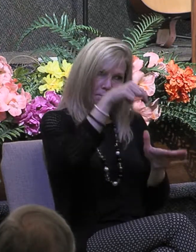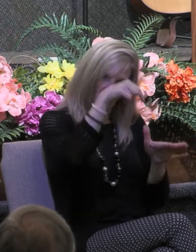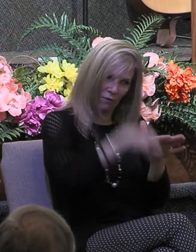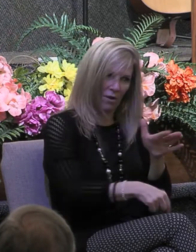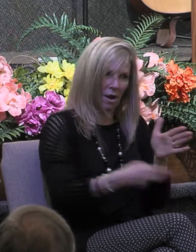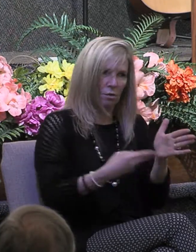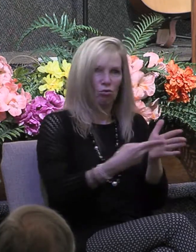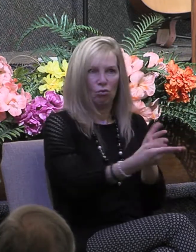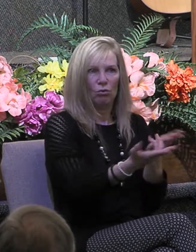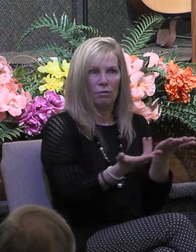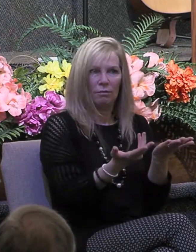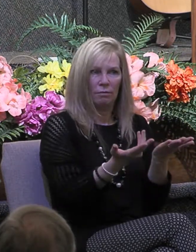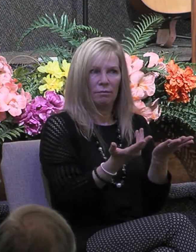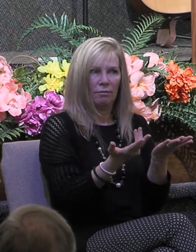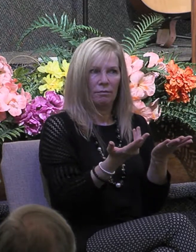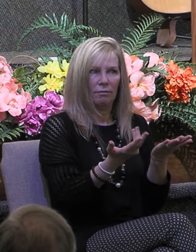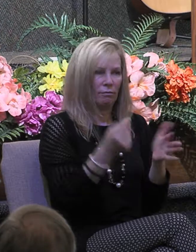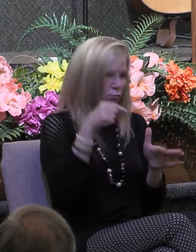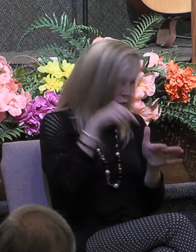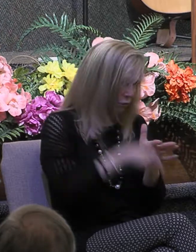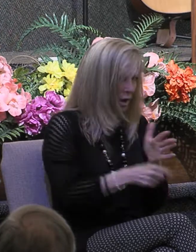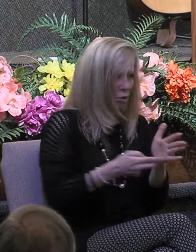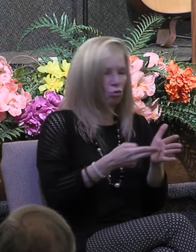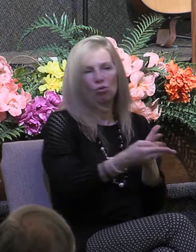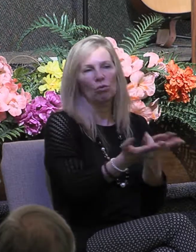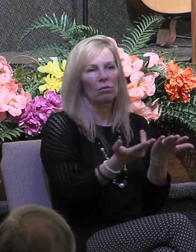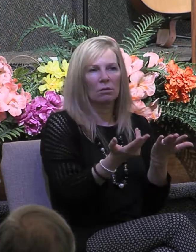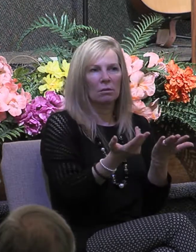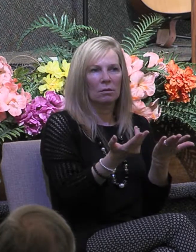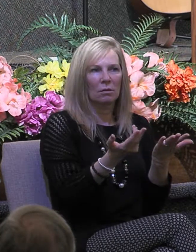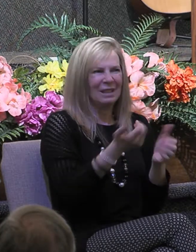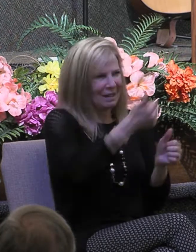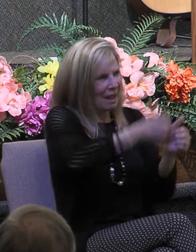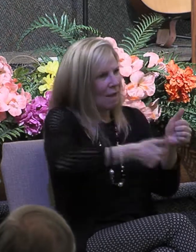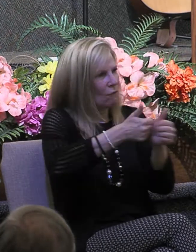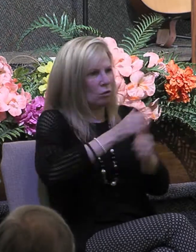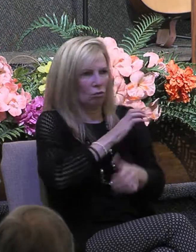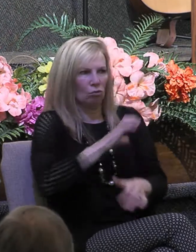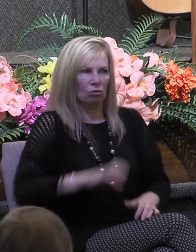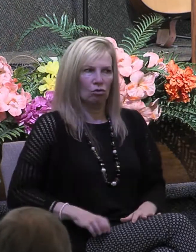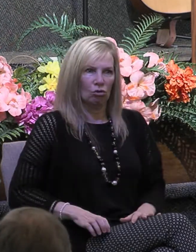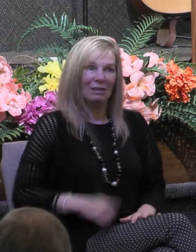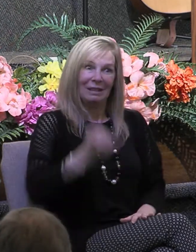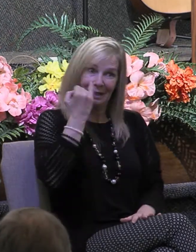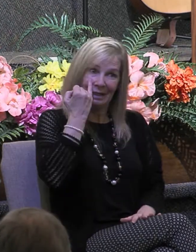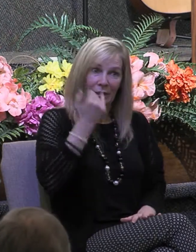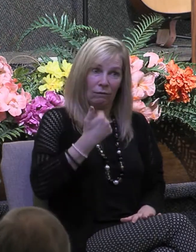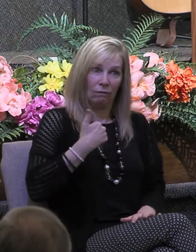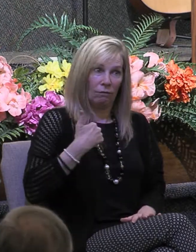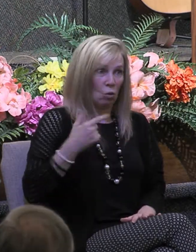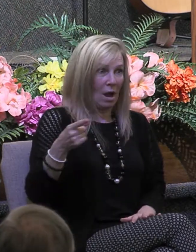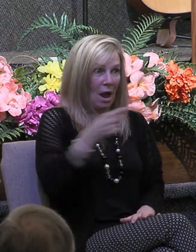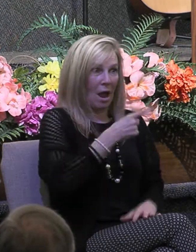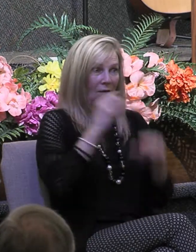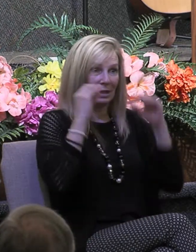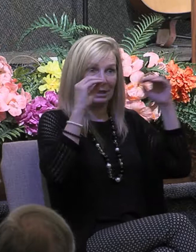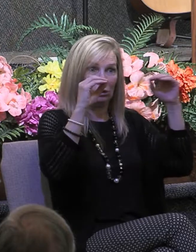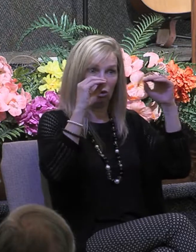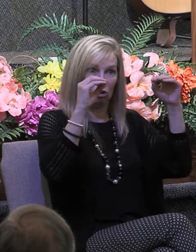it's profound truth that Paul is teaching and one that every Christian who has a teaching ministry at any level